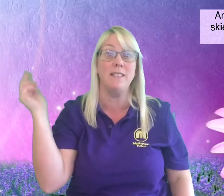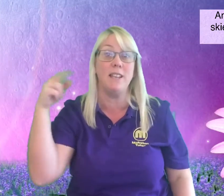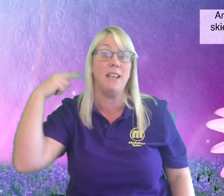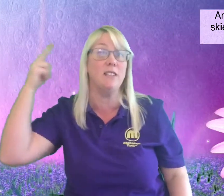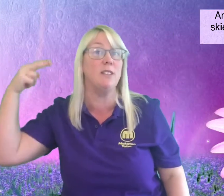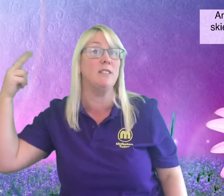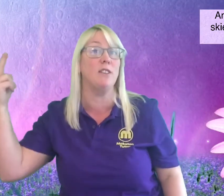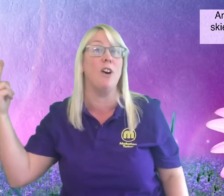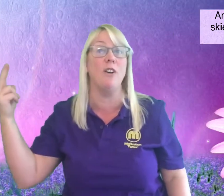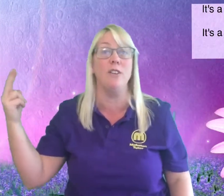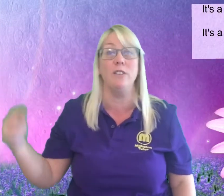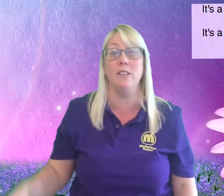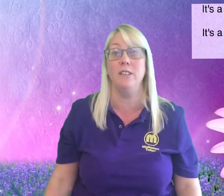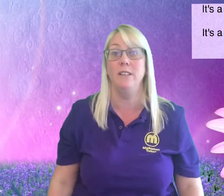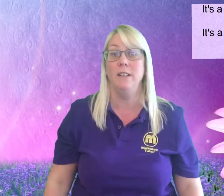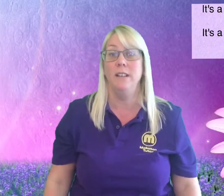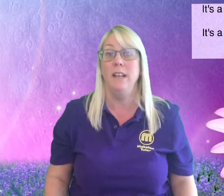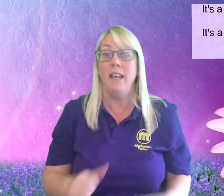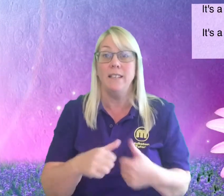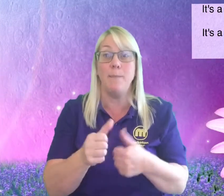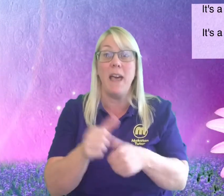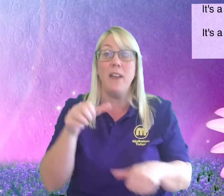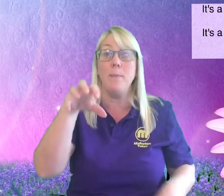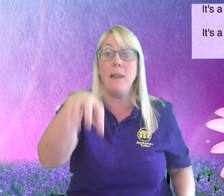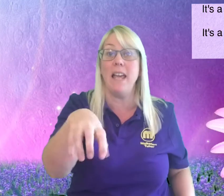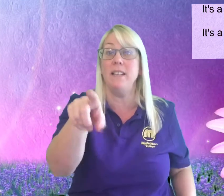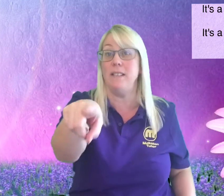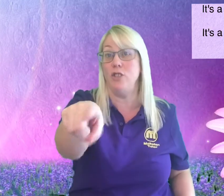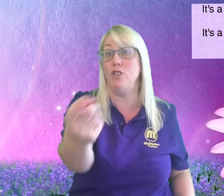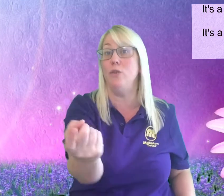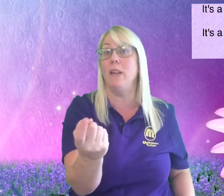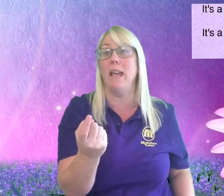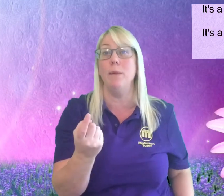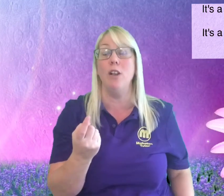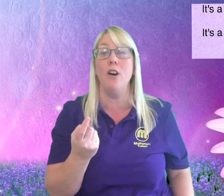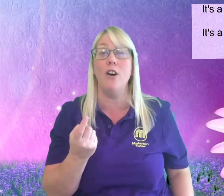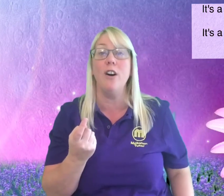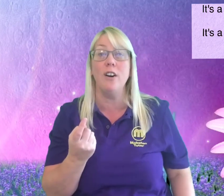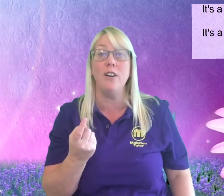sings our song It's a better place since you came alone